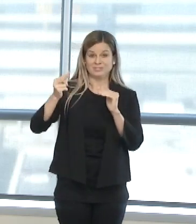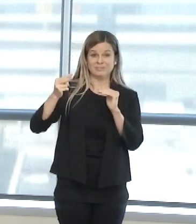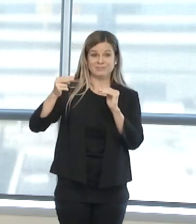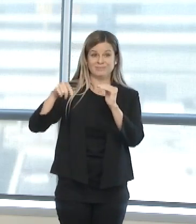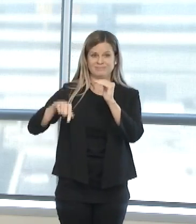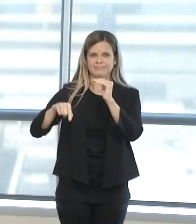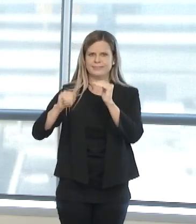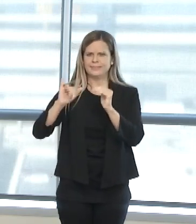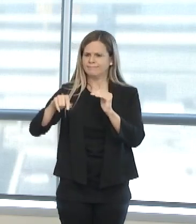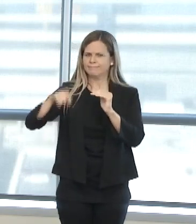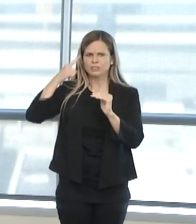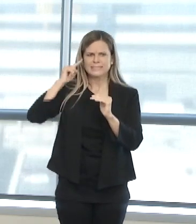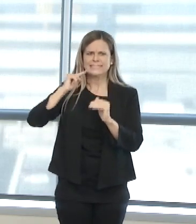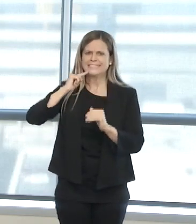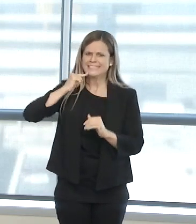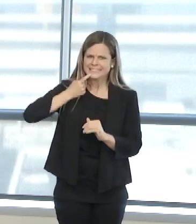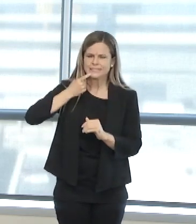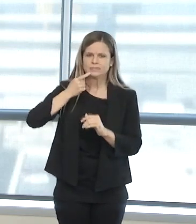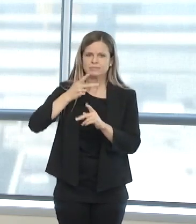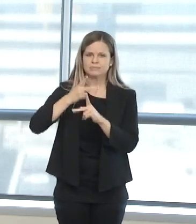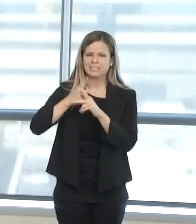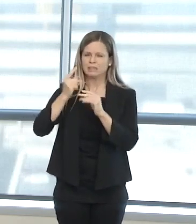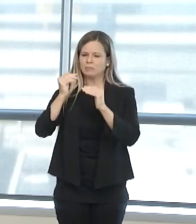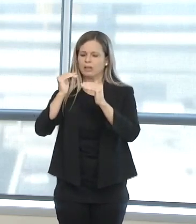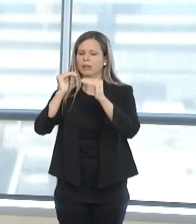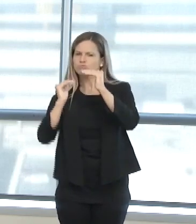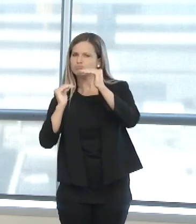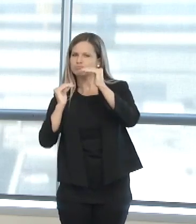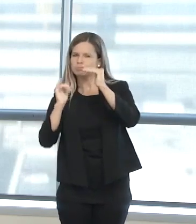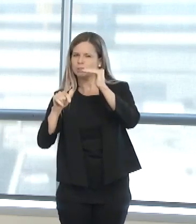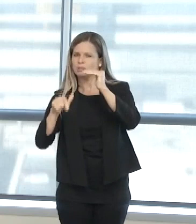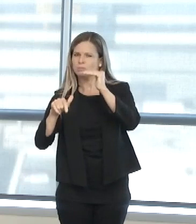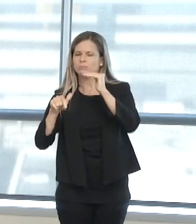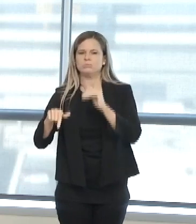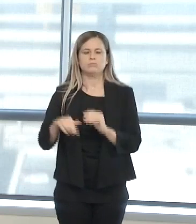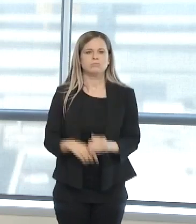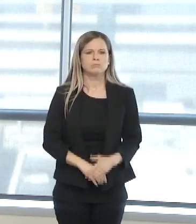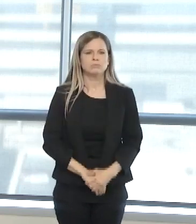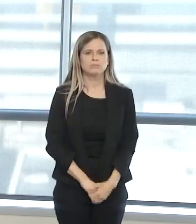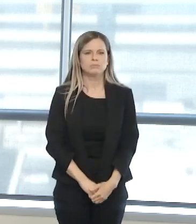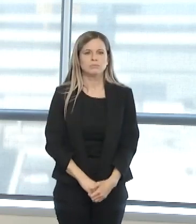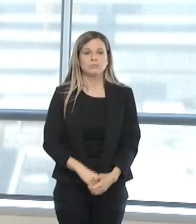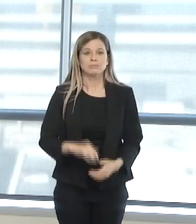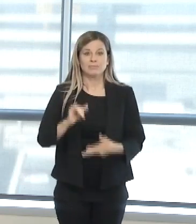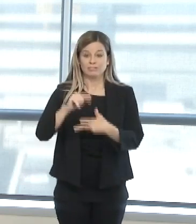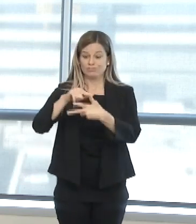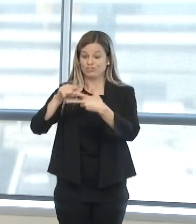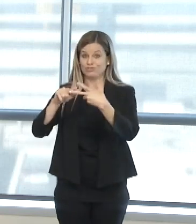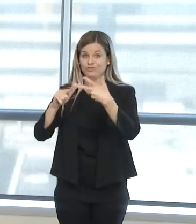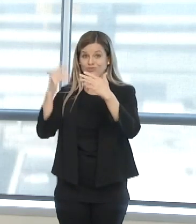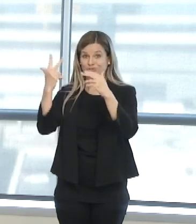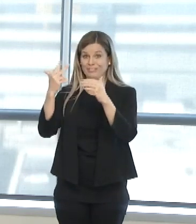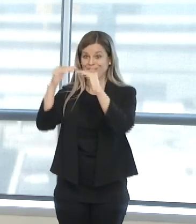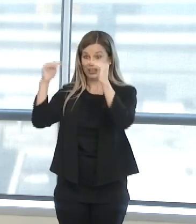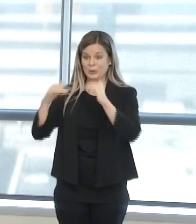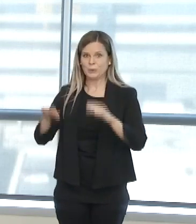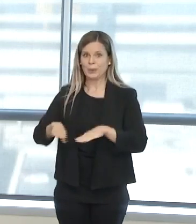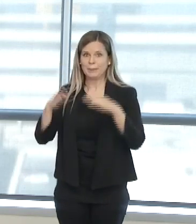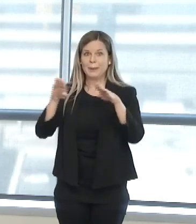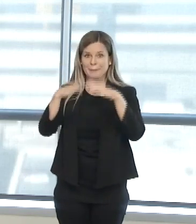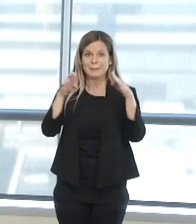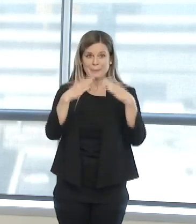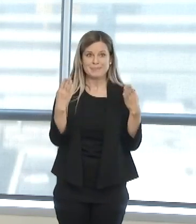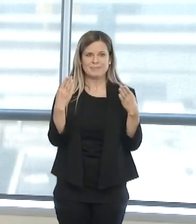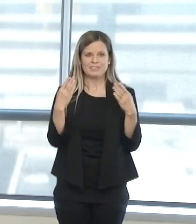as ICU level patients. By opening these floors to the tower, OU Medicine will be adding up to 174 new beds to our